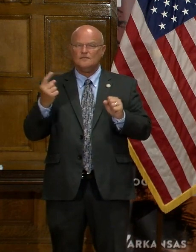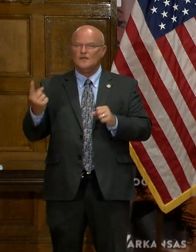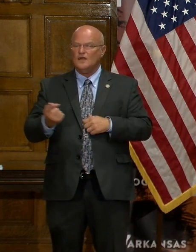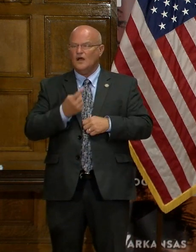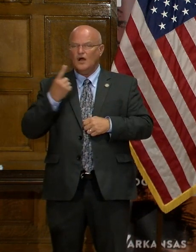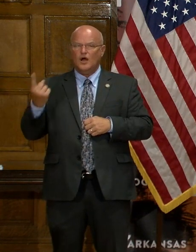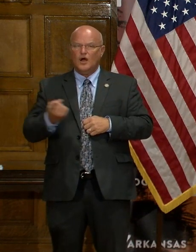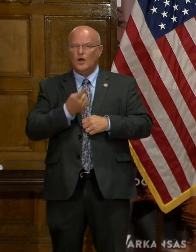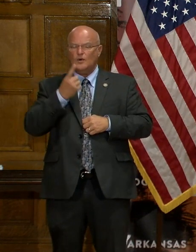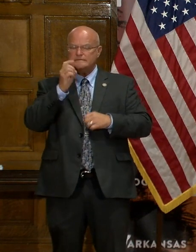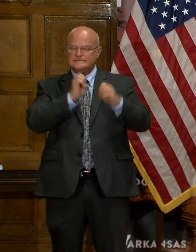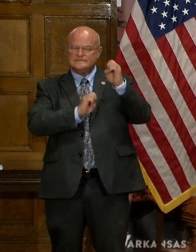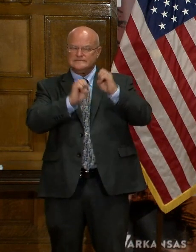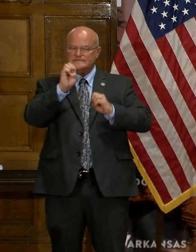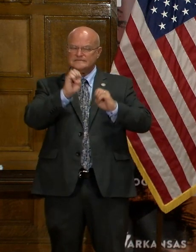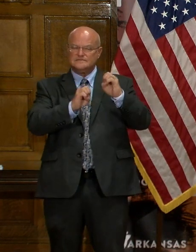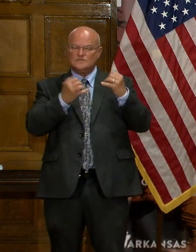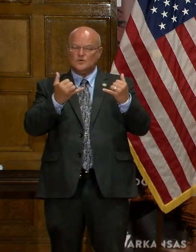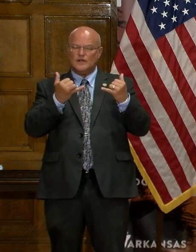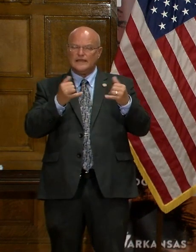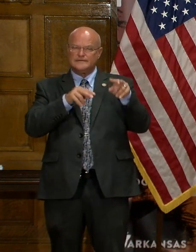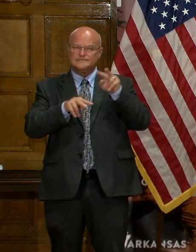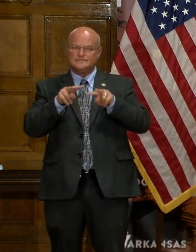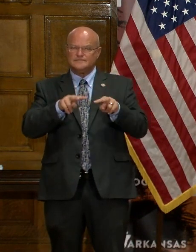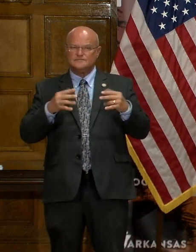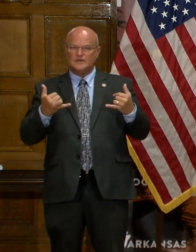continue to evaluate it, but that's where we are right now.